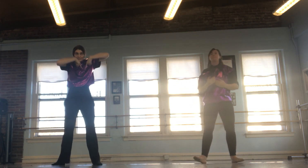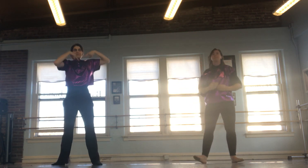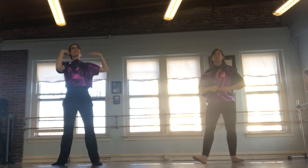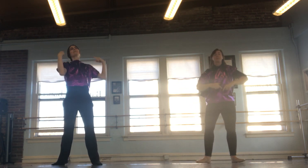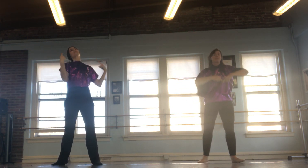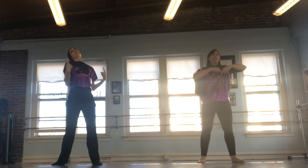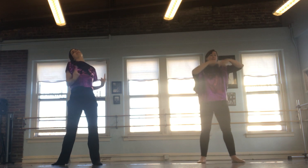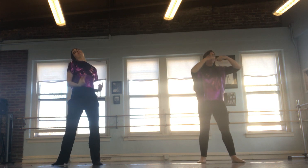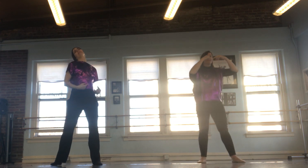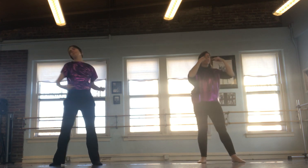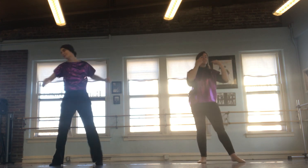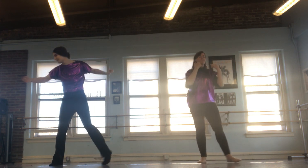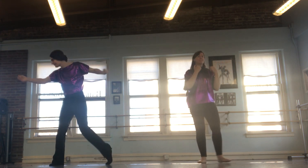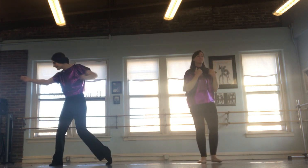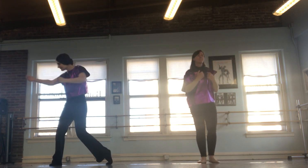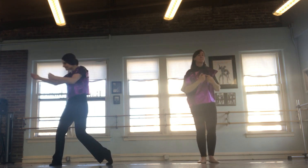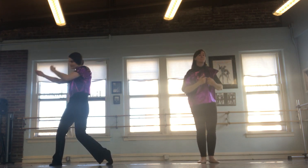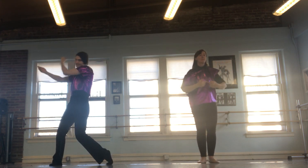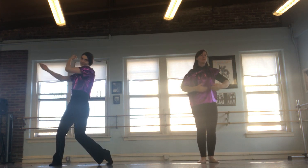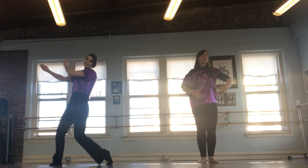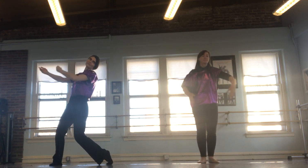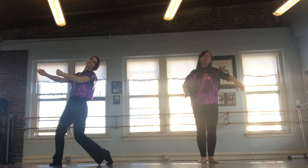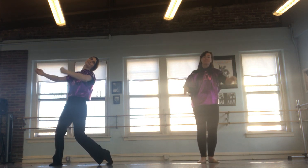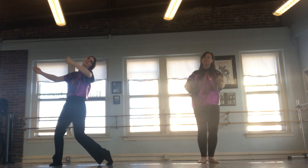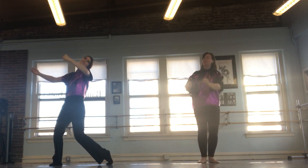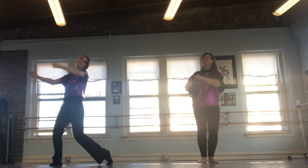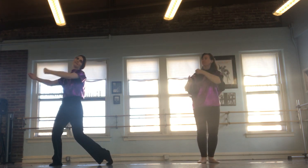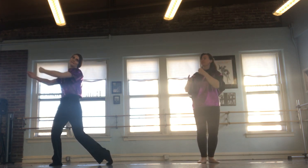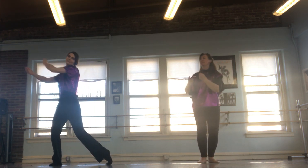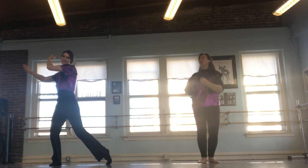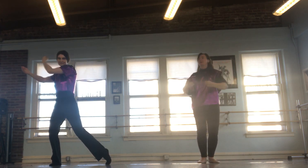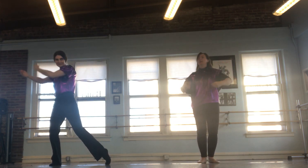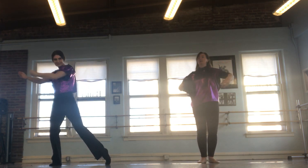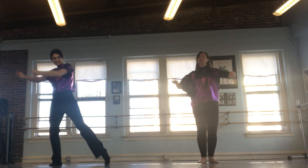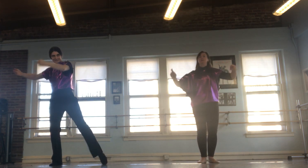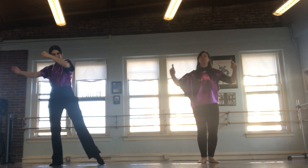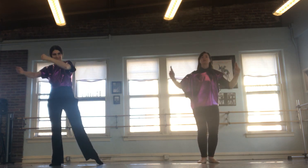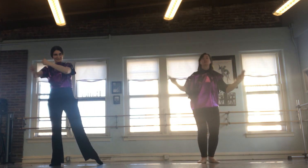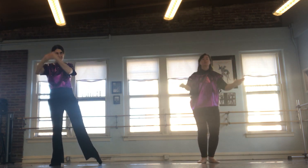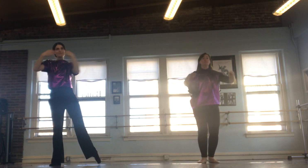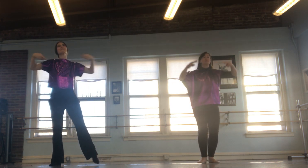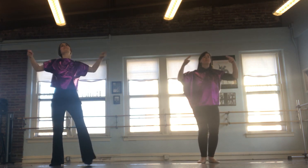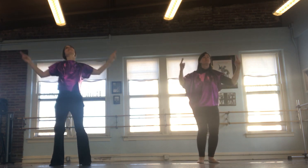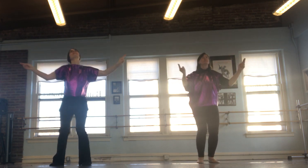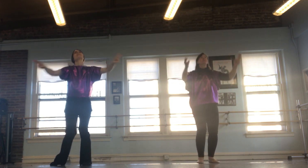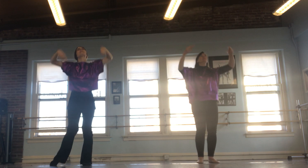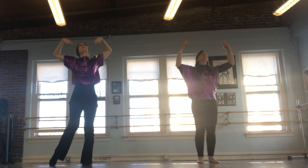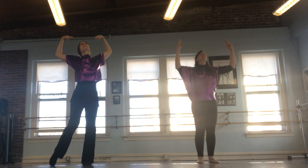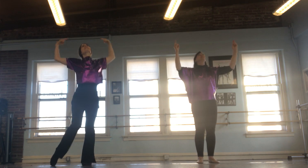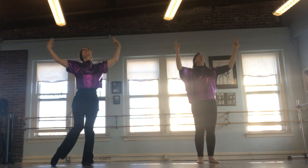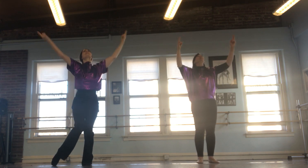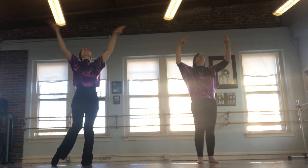heart will sing the way on you, God.